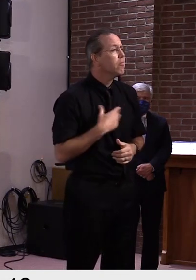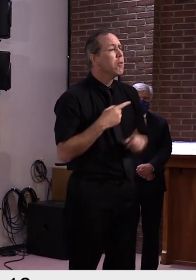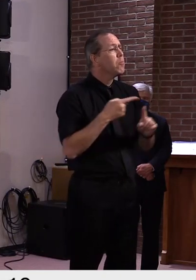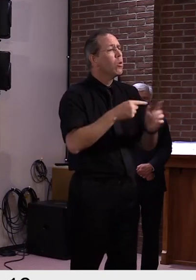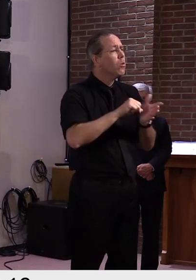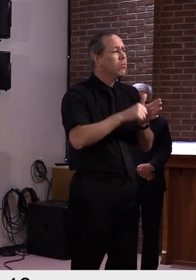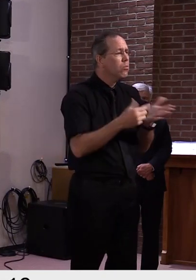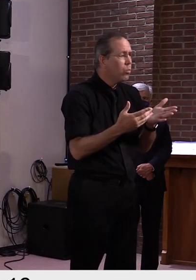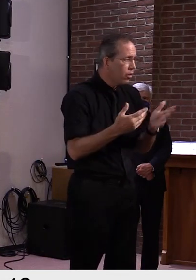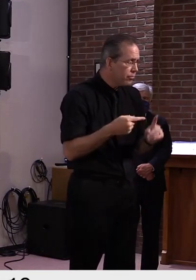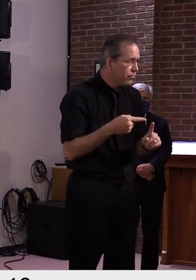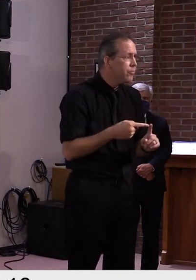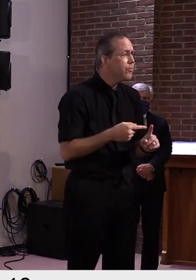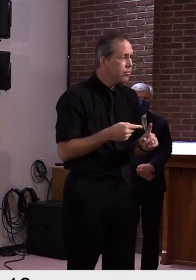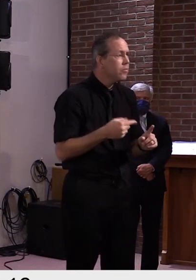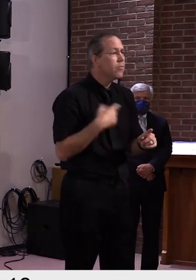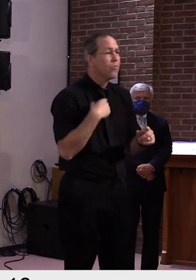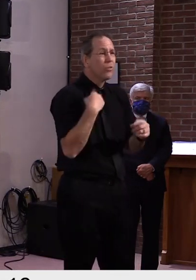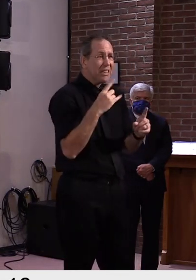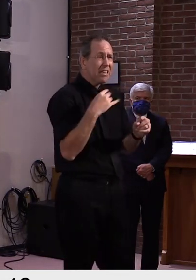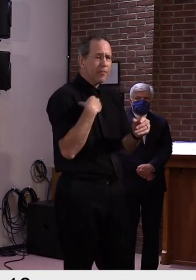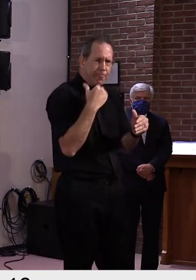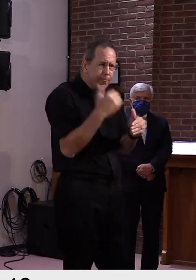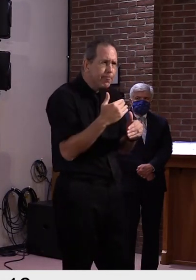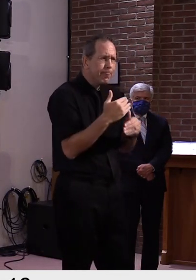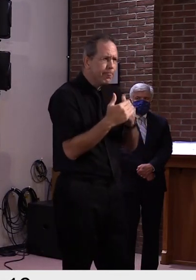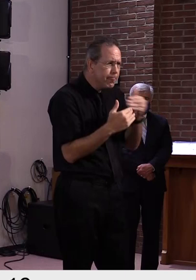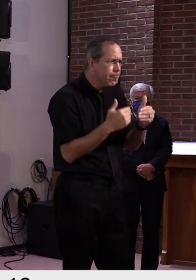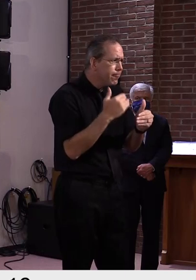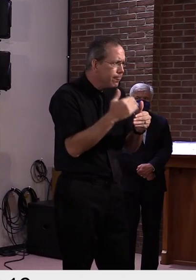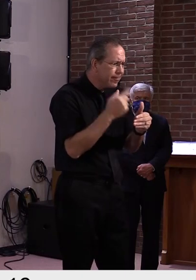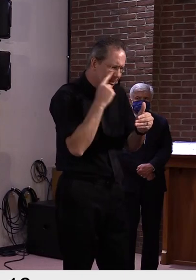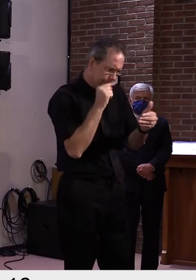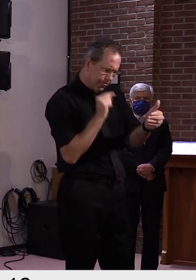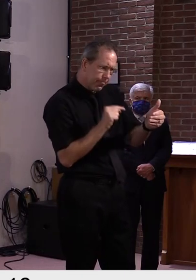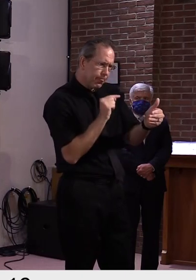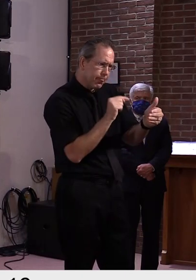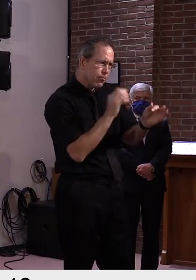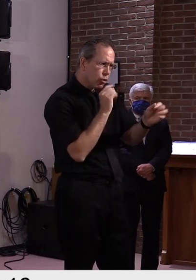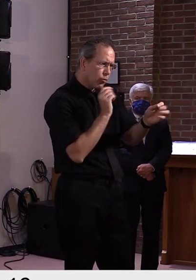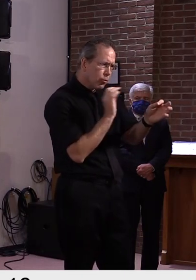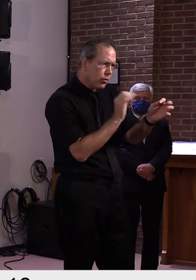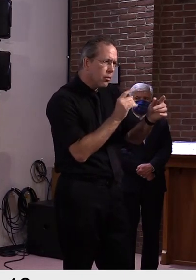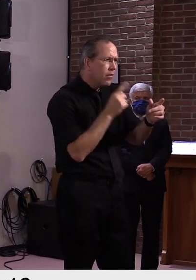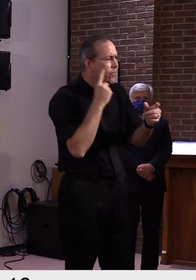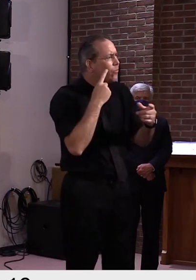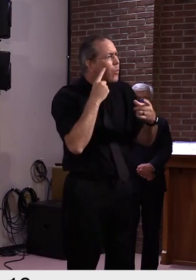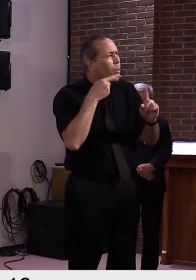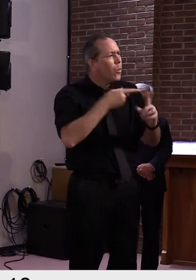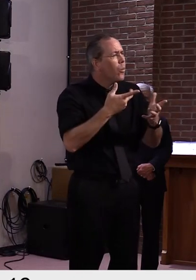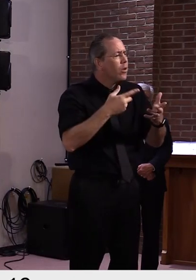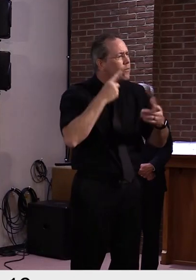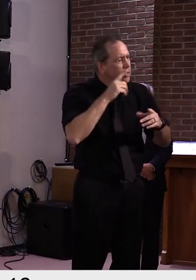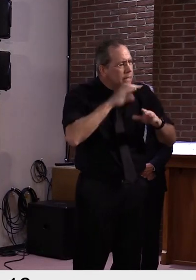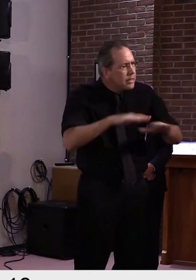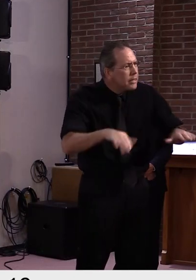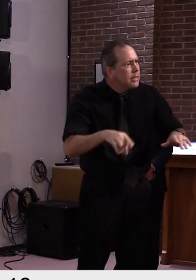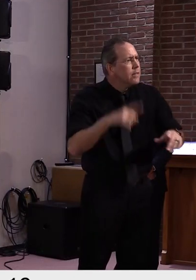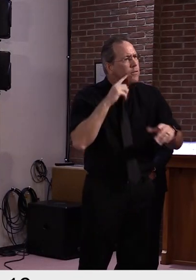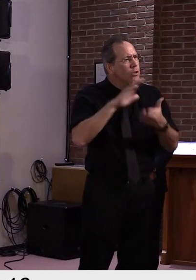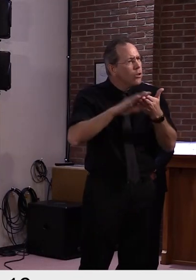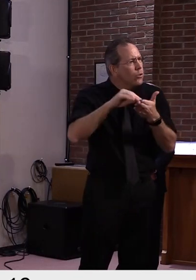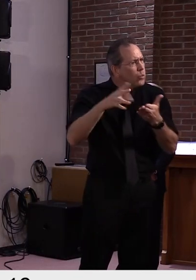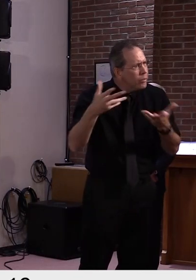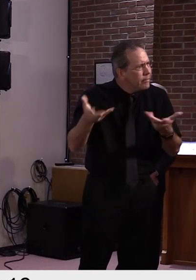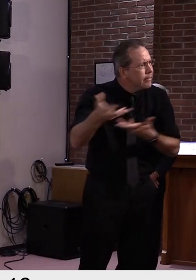taken has been, I think it's important for kids to get that instruction, that education, from a social